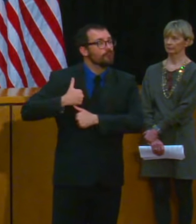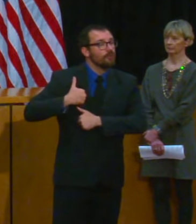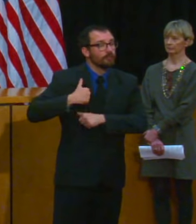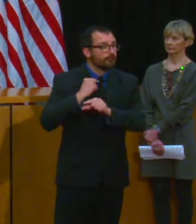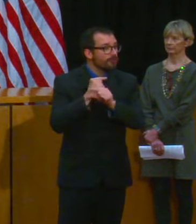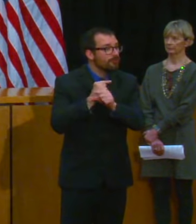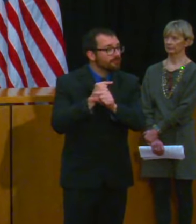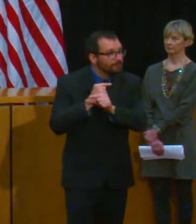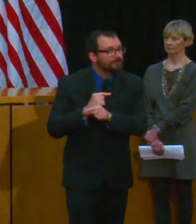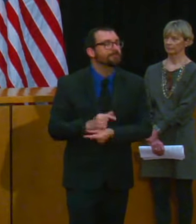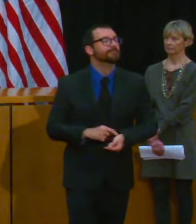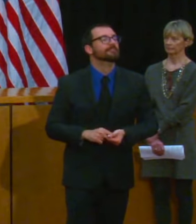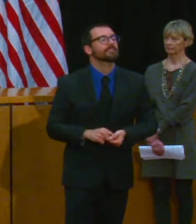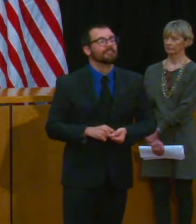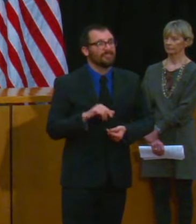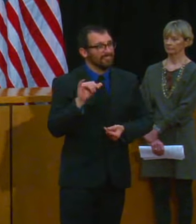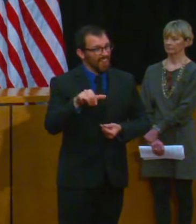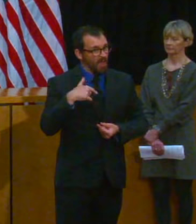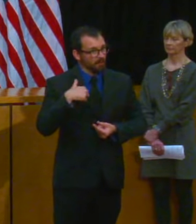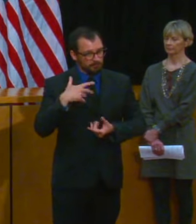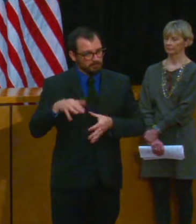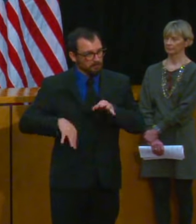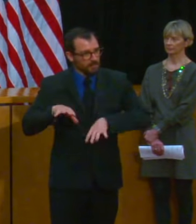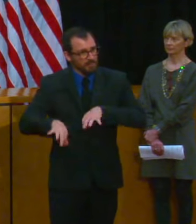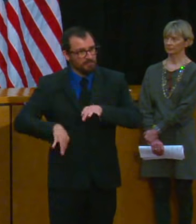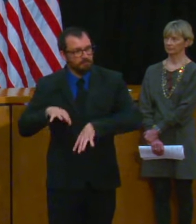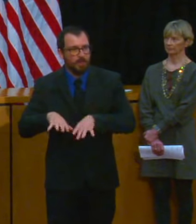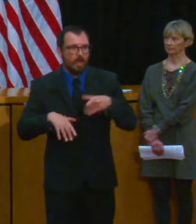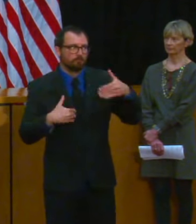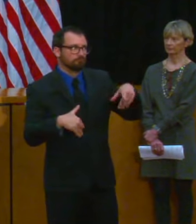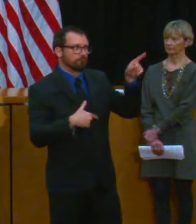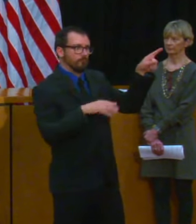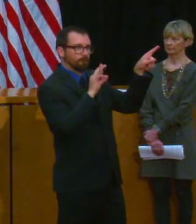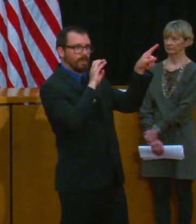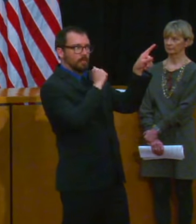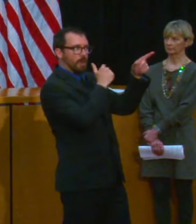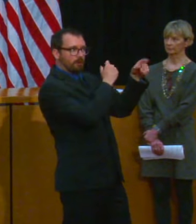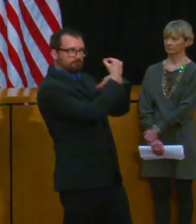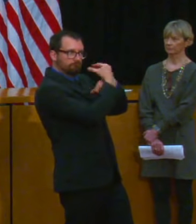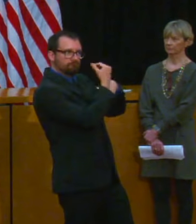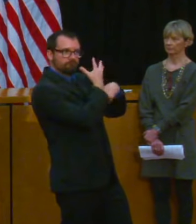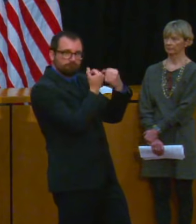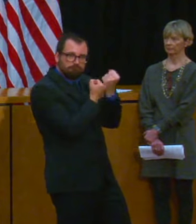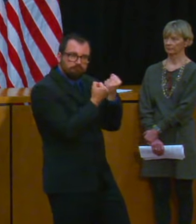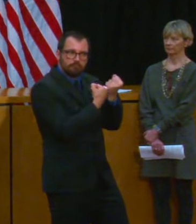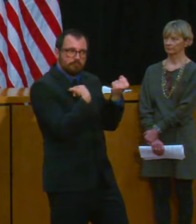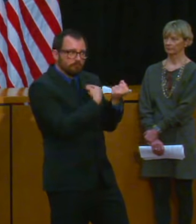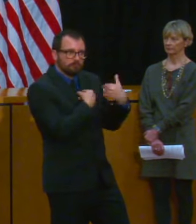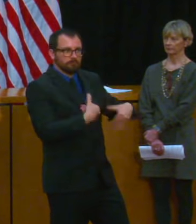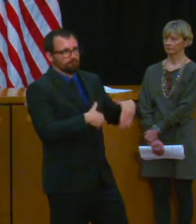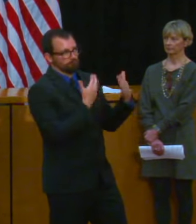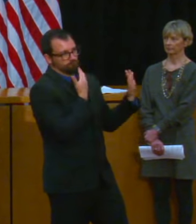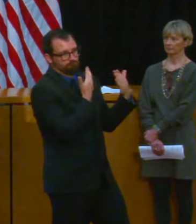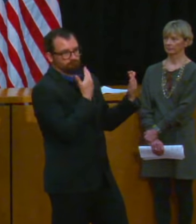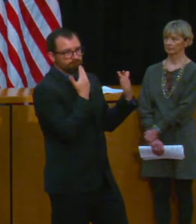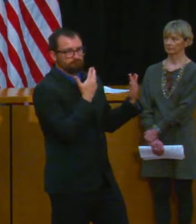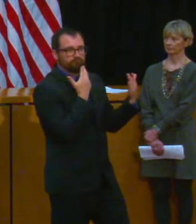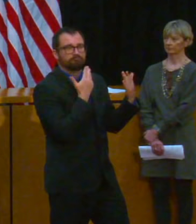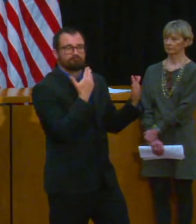from FEMA over the course of the past several weeks and look forward to them reviewing our latest request